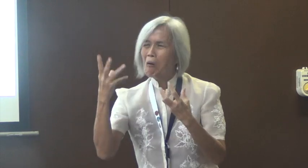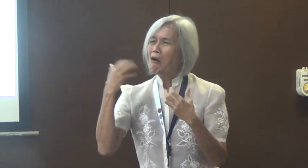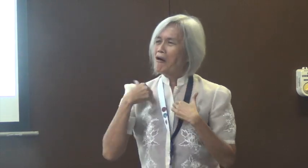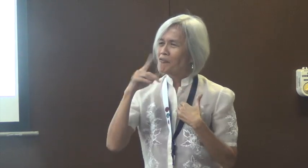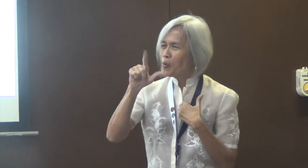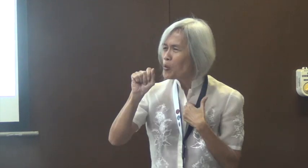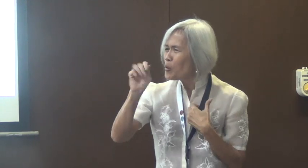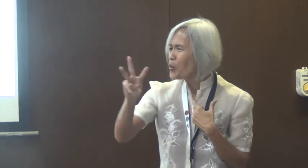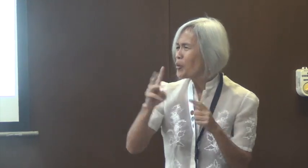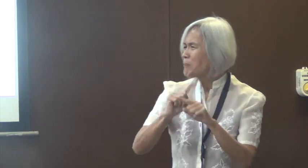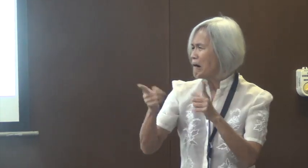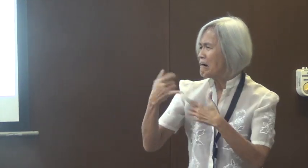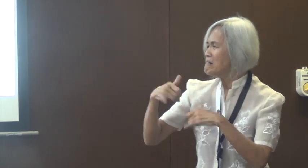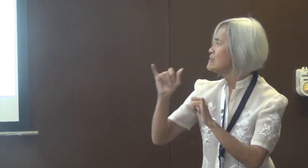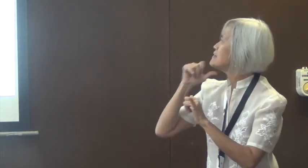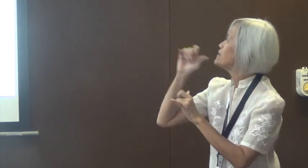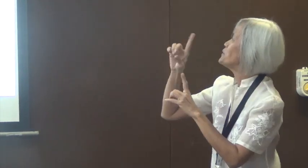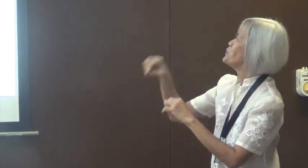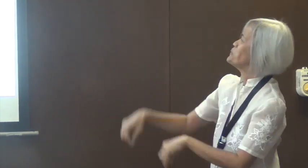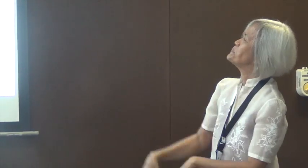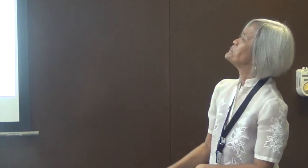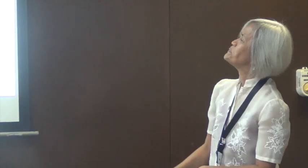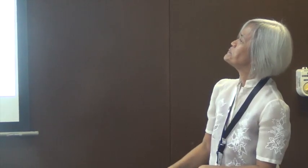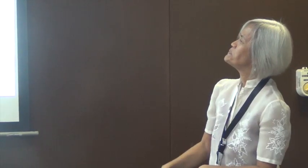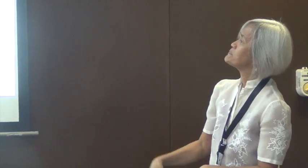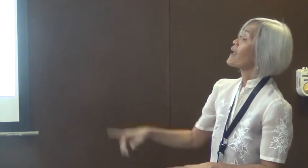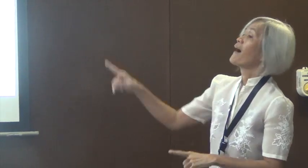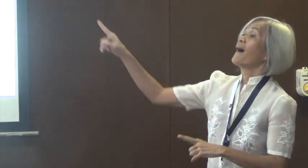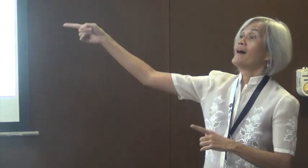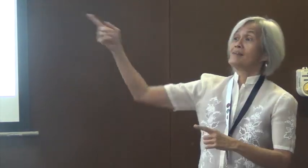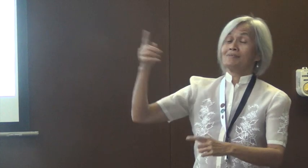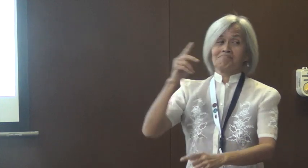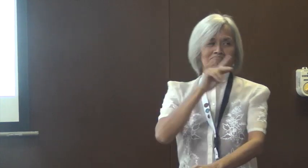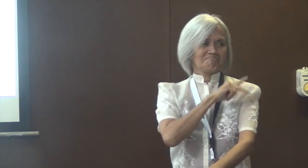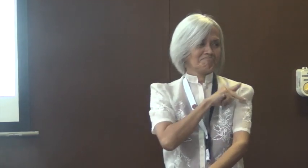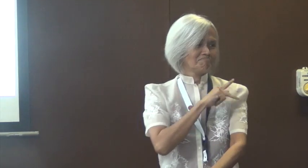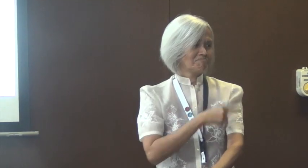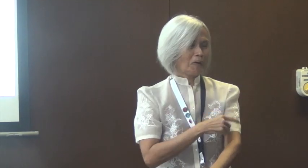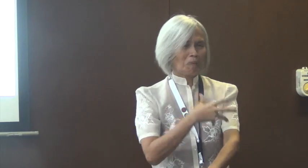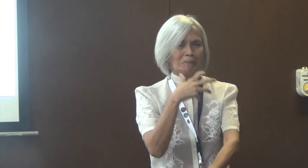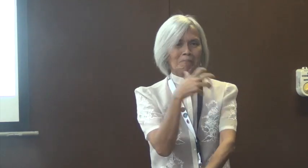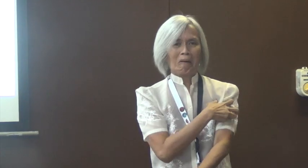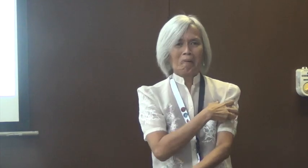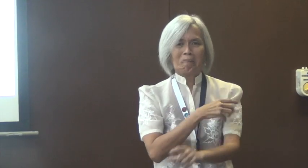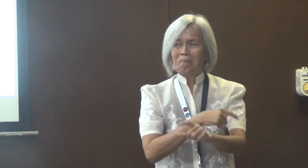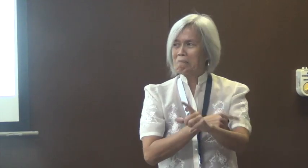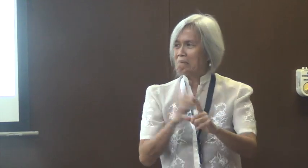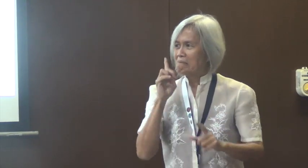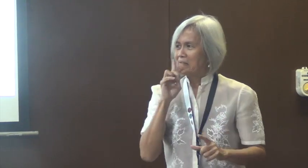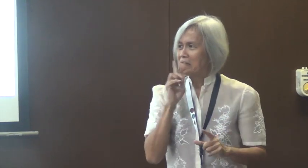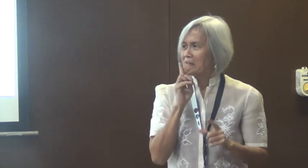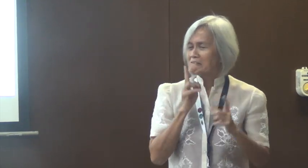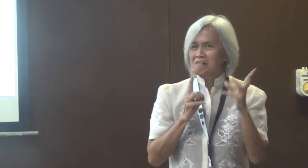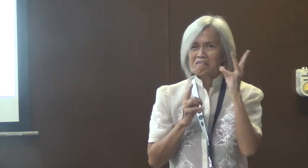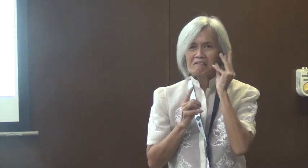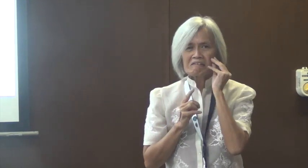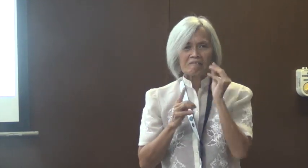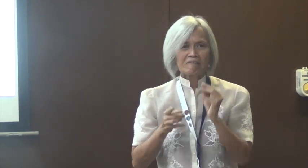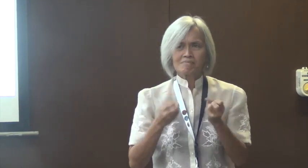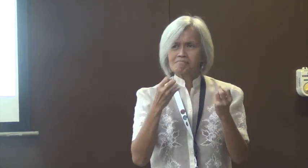What do you do now? What does the law say about the use of sign language for the deaf? We need to empower, we need to look